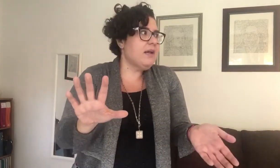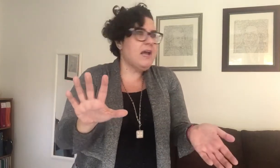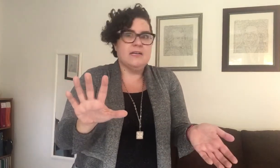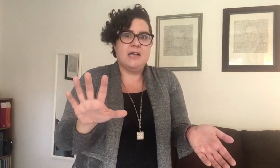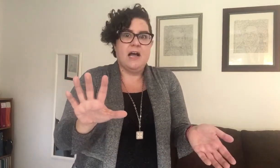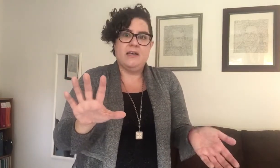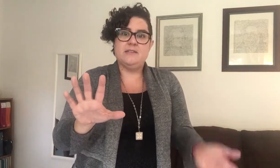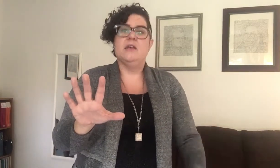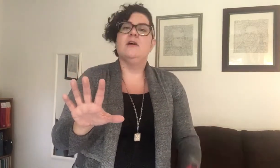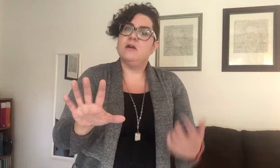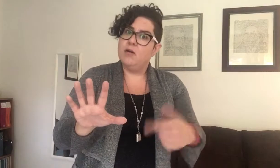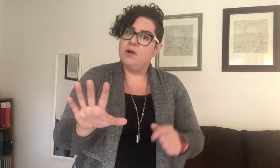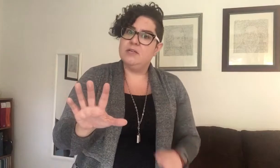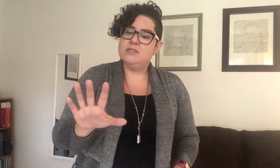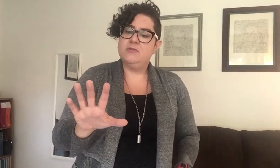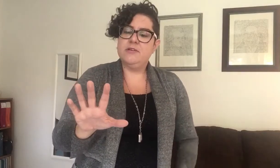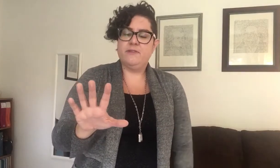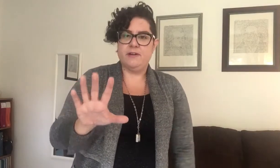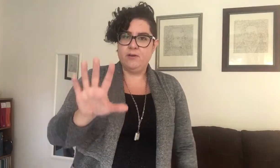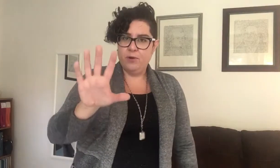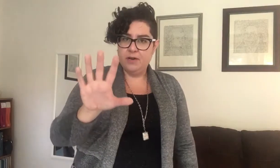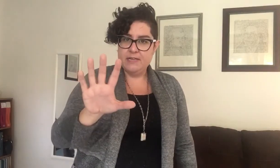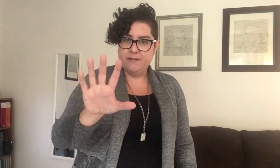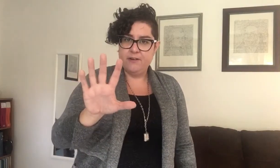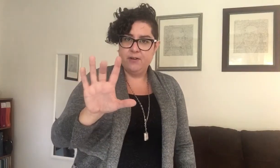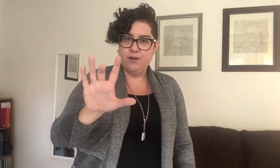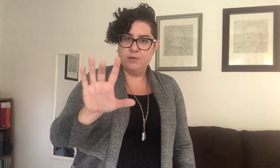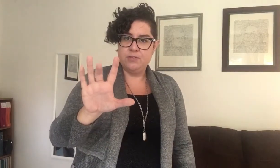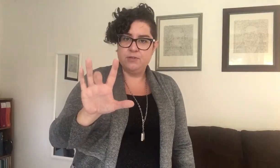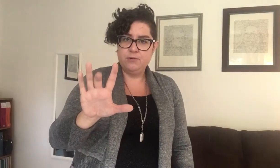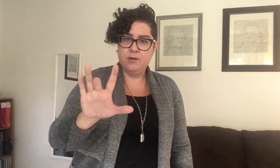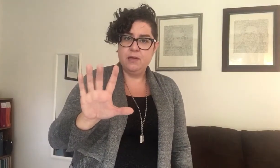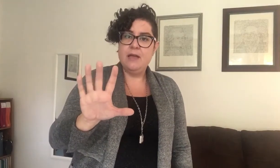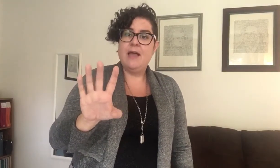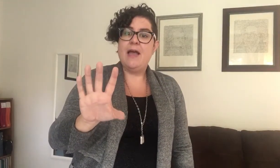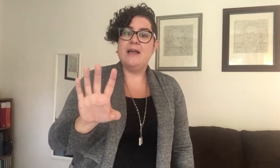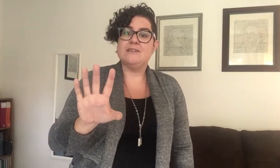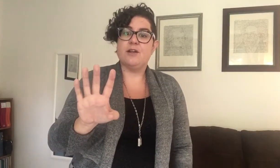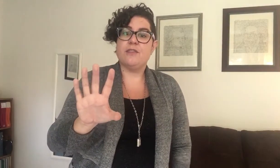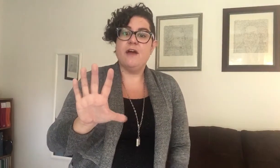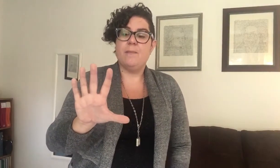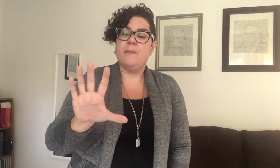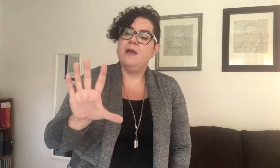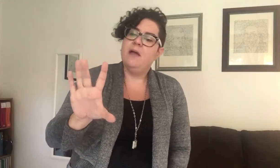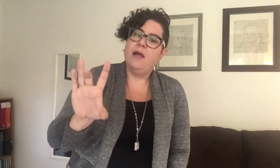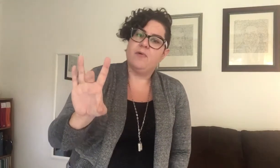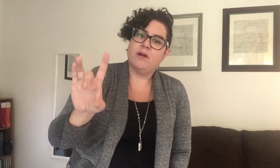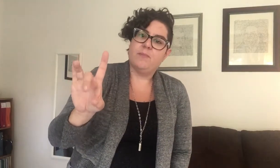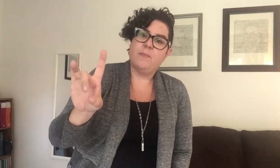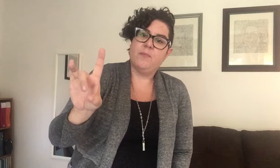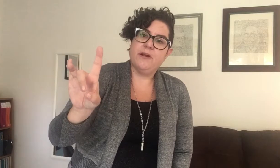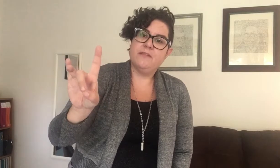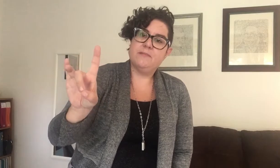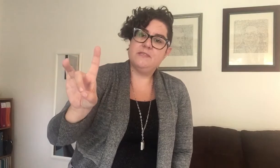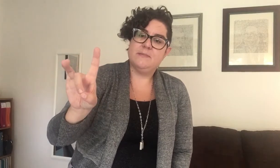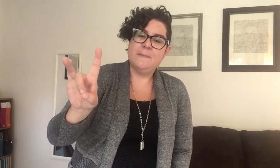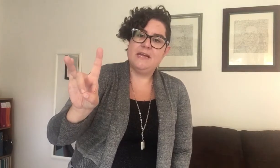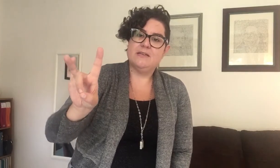has eyes. Our bunny is no different. We're going to take finger number two and our thumb and we're going to bring them to meet